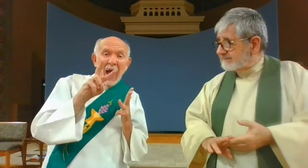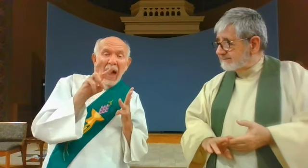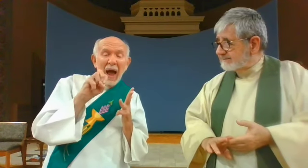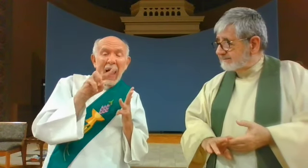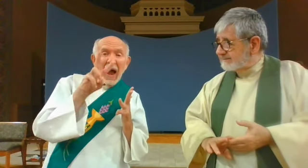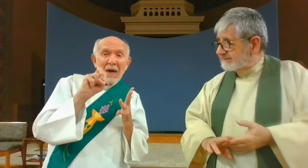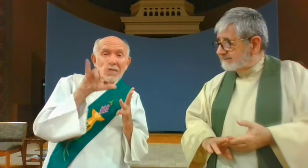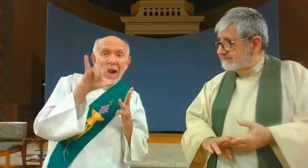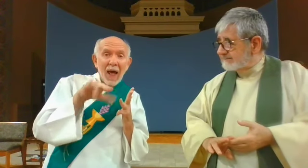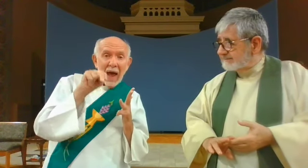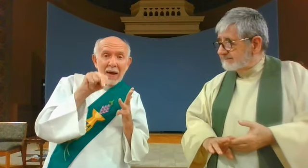Evelyn